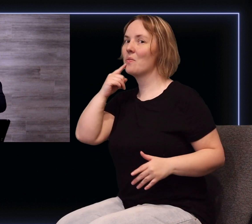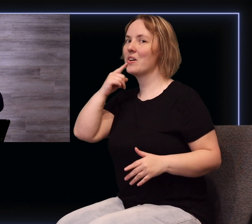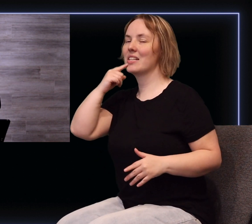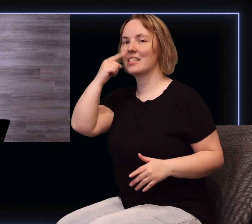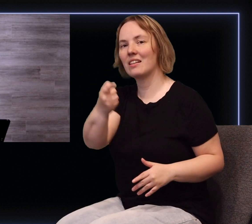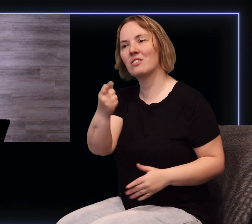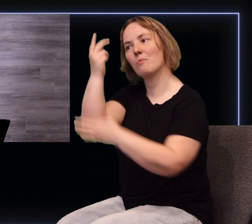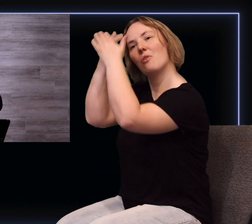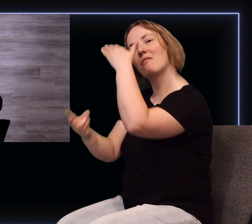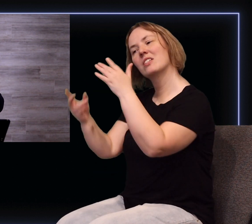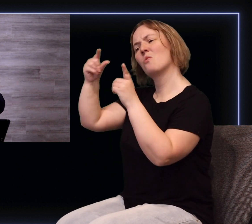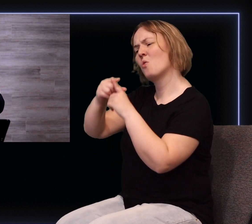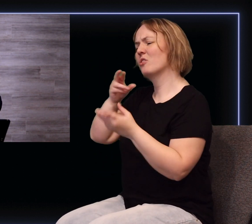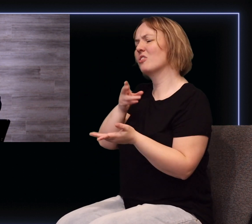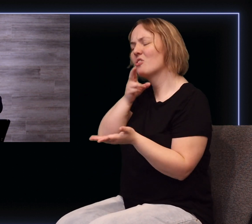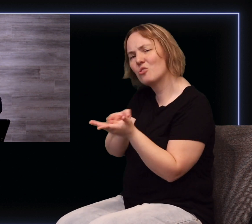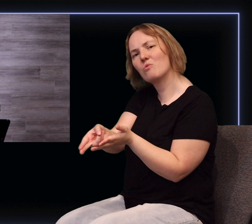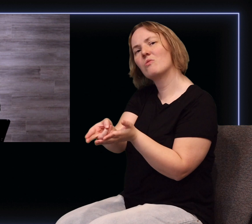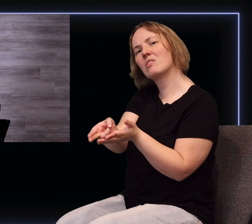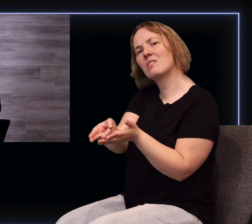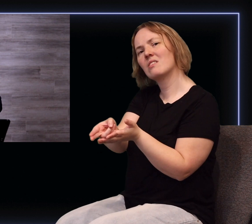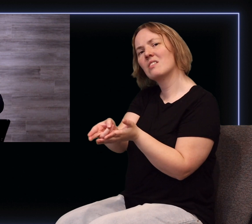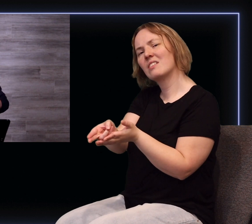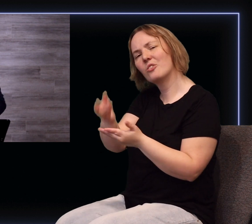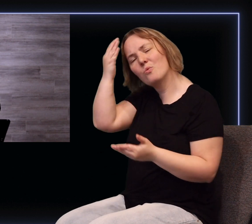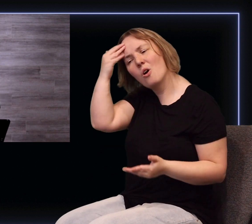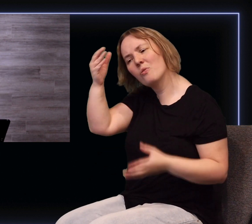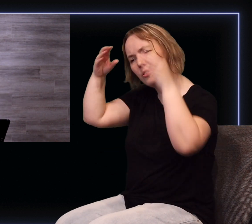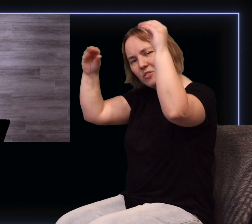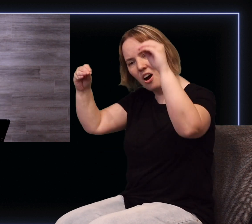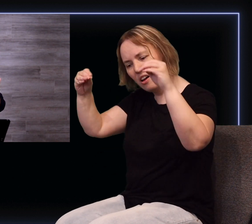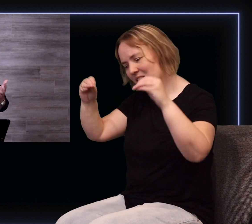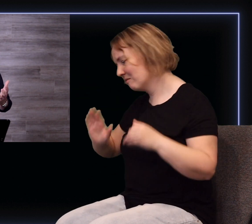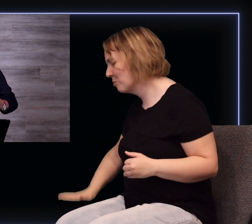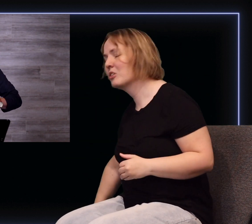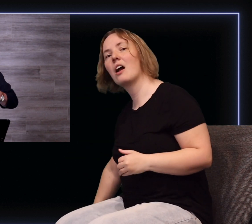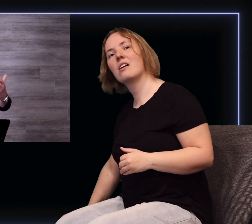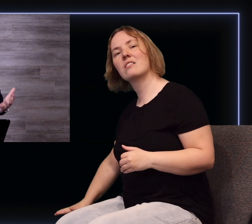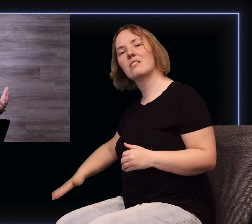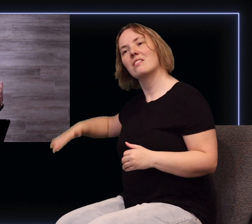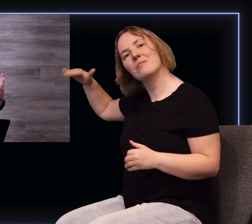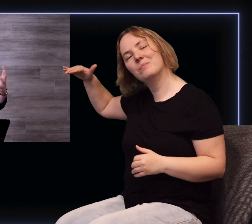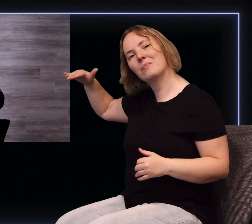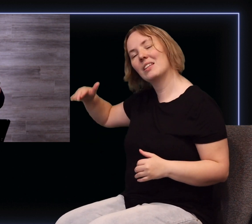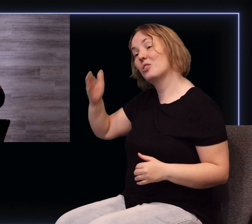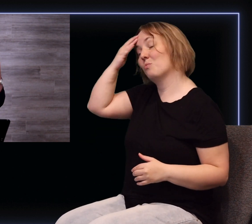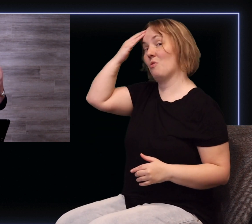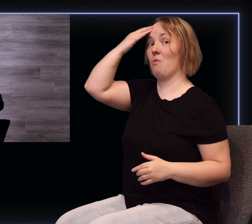is the prophecies, the words, the truths that you are so accustomed to that you've been taught since you were a child that you know very